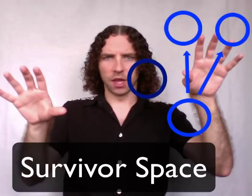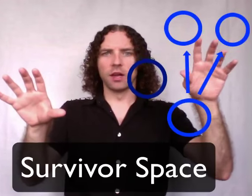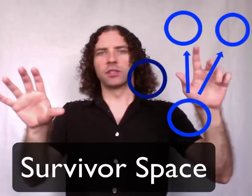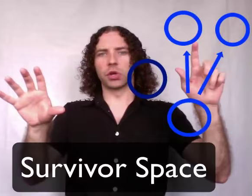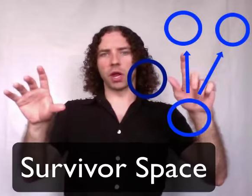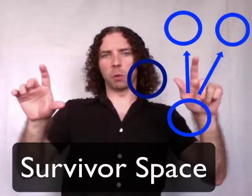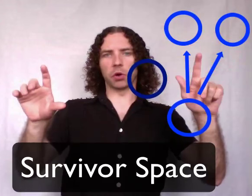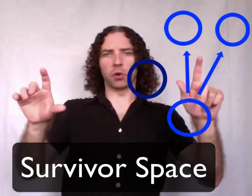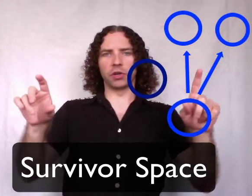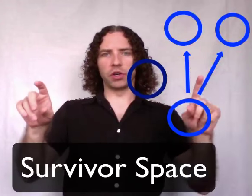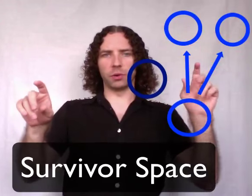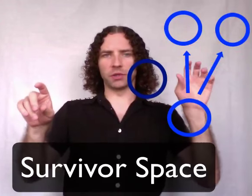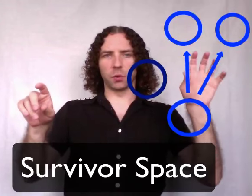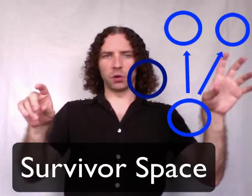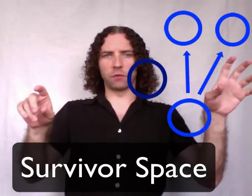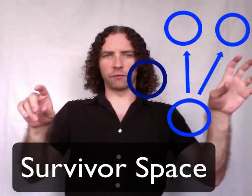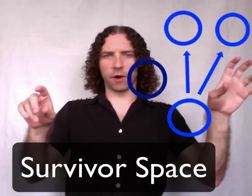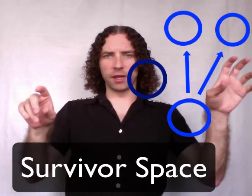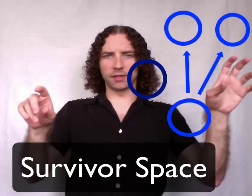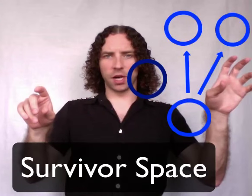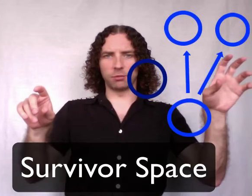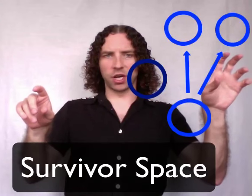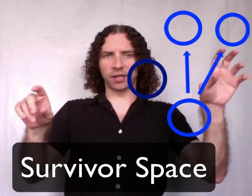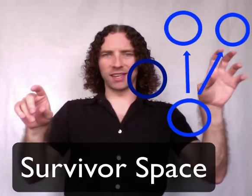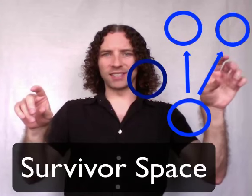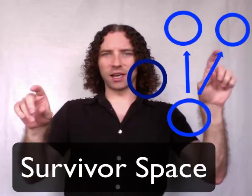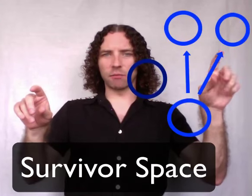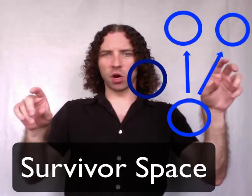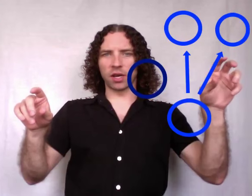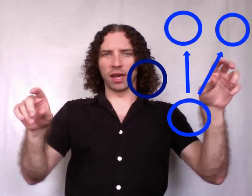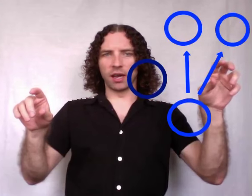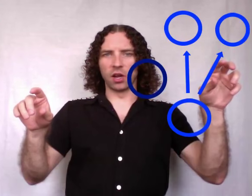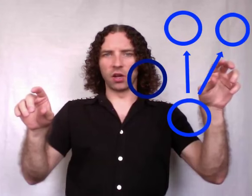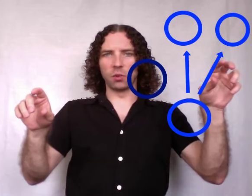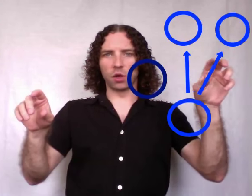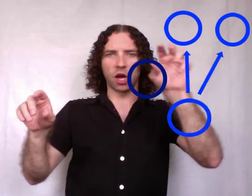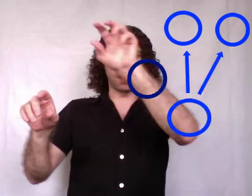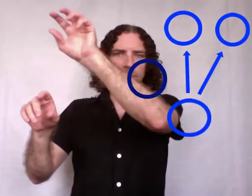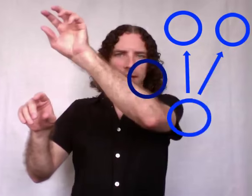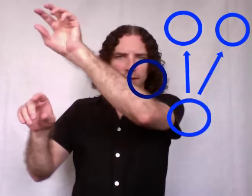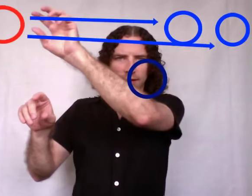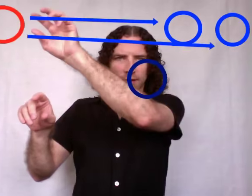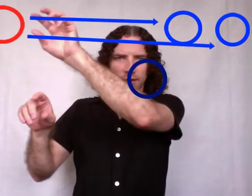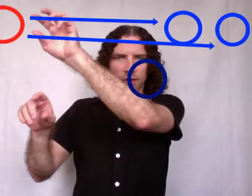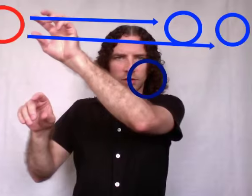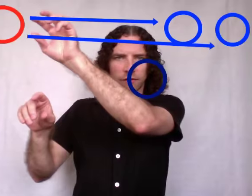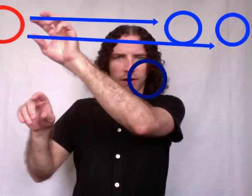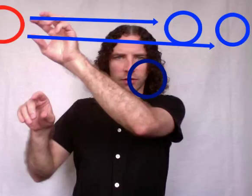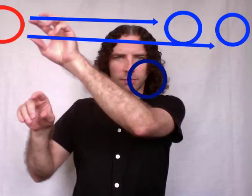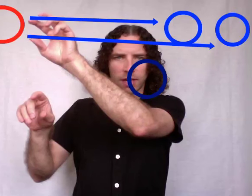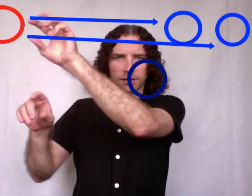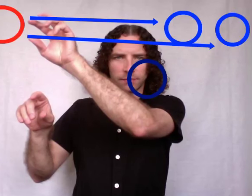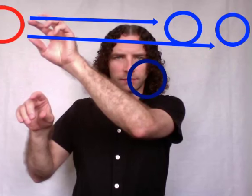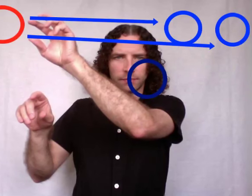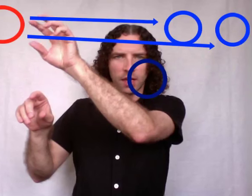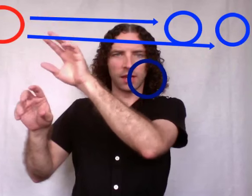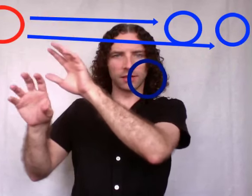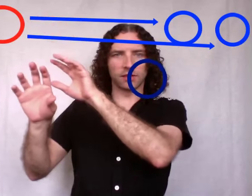So then what you're going to do is when you find this object, instead of marking it, you will copy it to the survivor space, because it